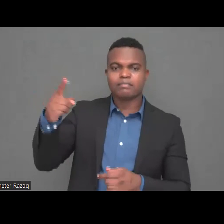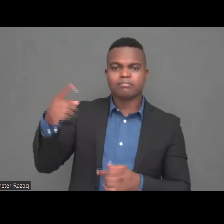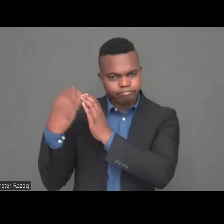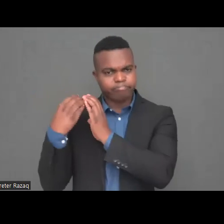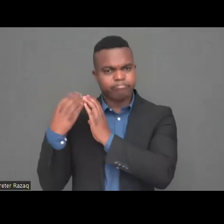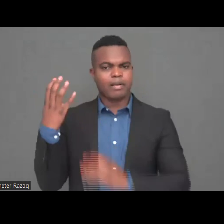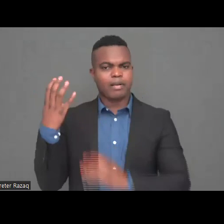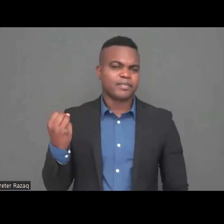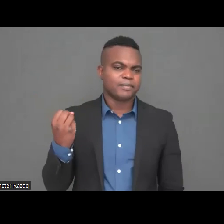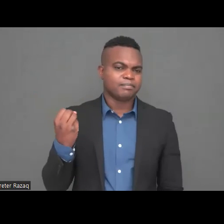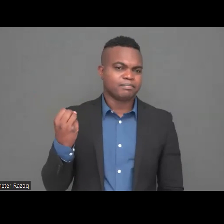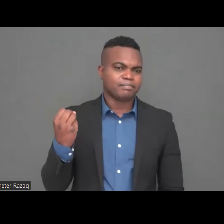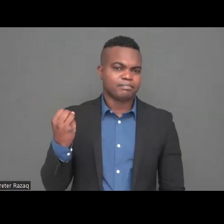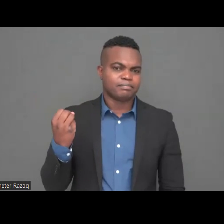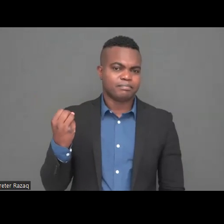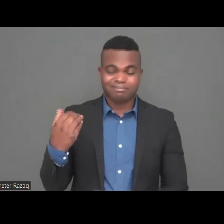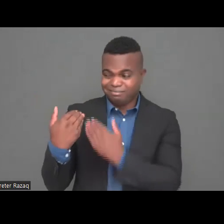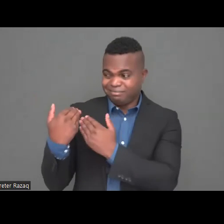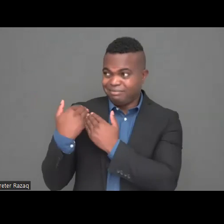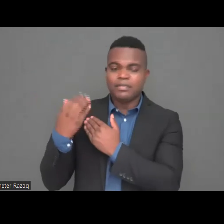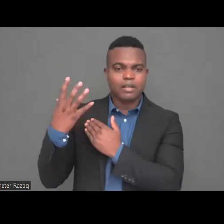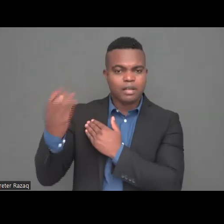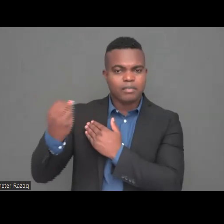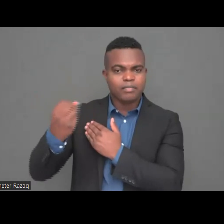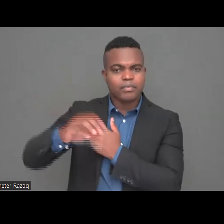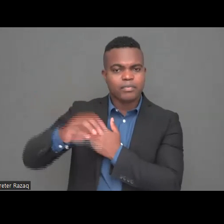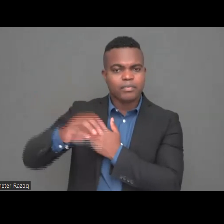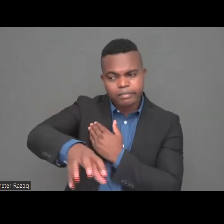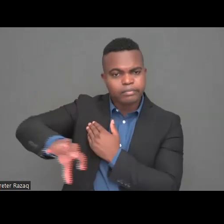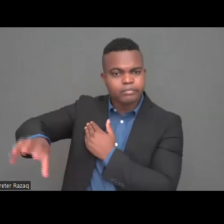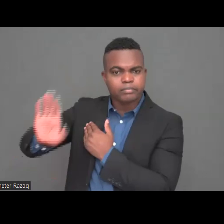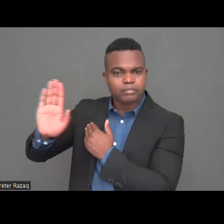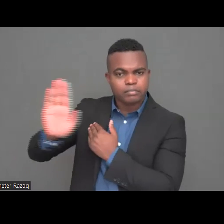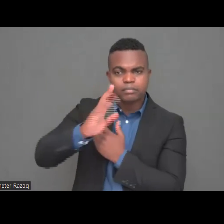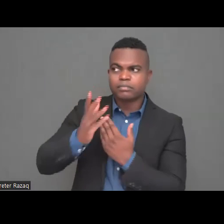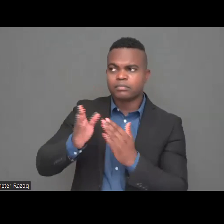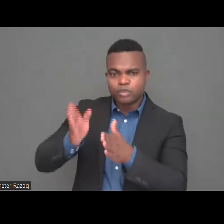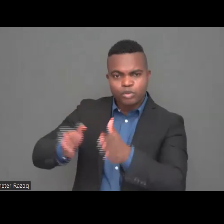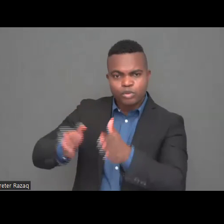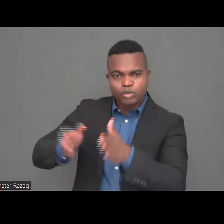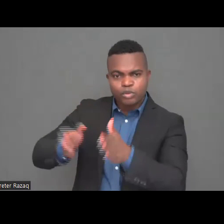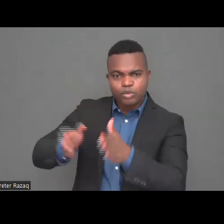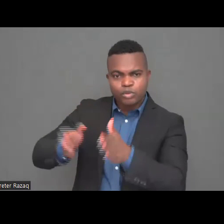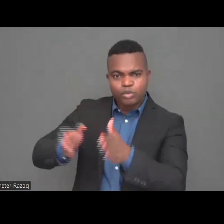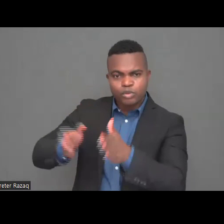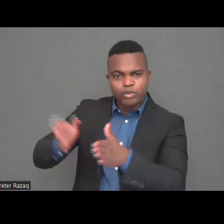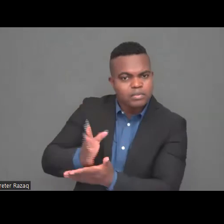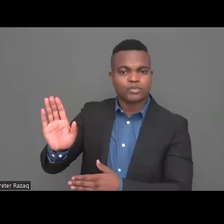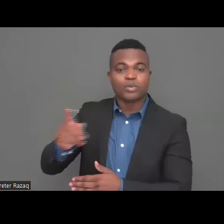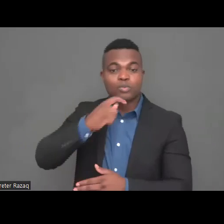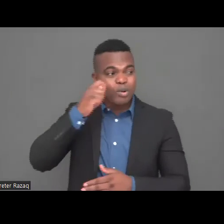Ukraine should feel that they are not alone we are with them we do